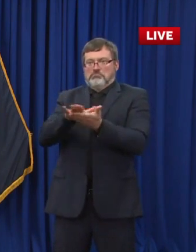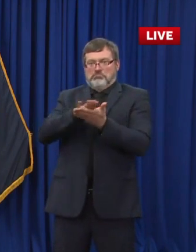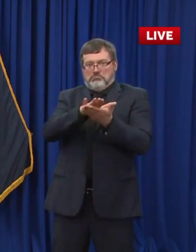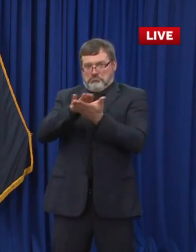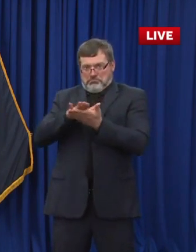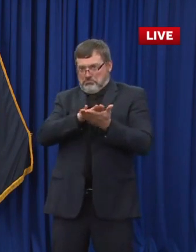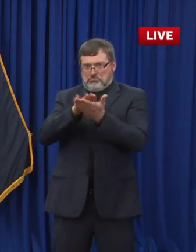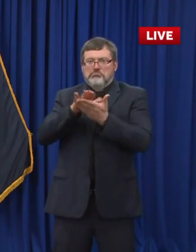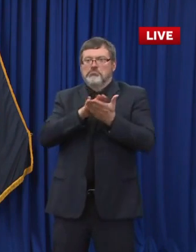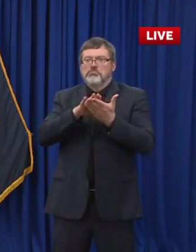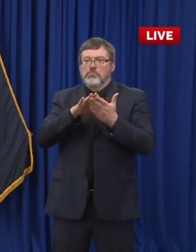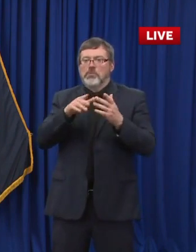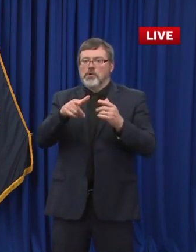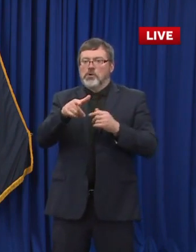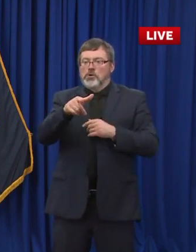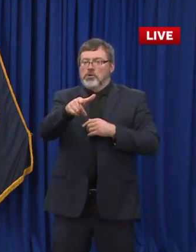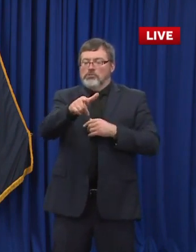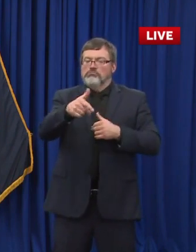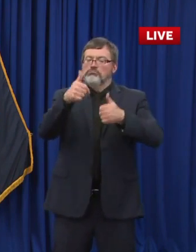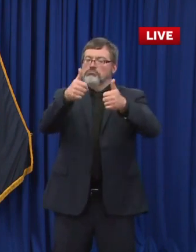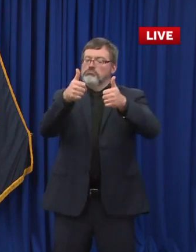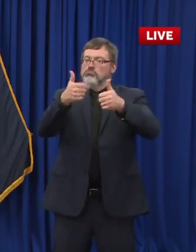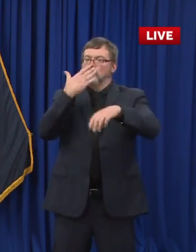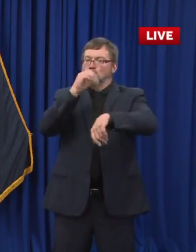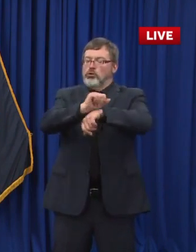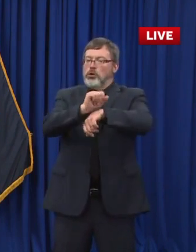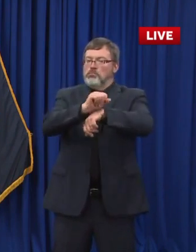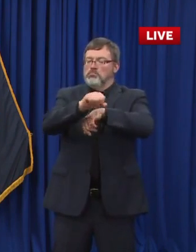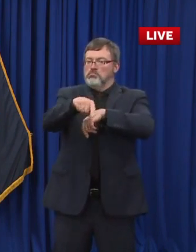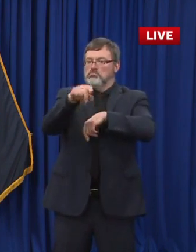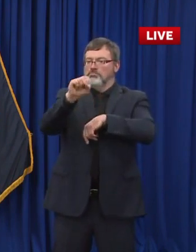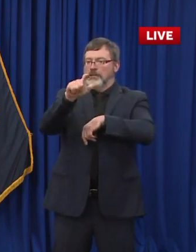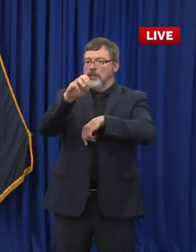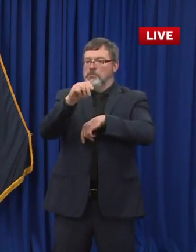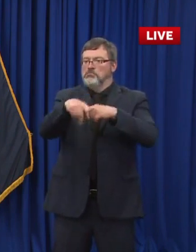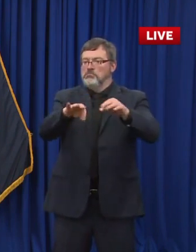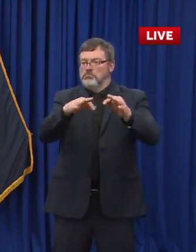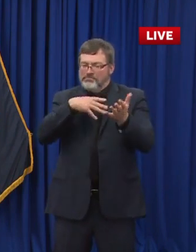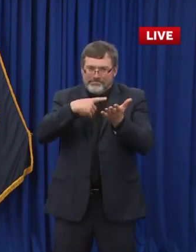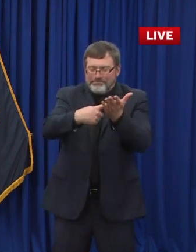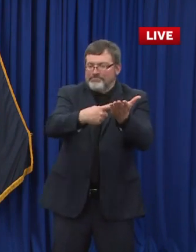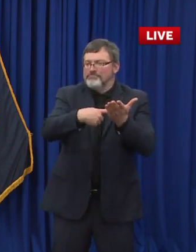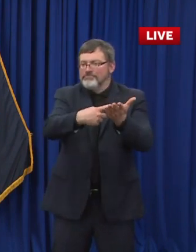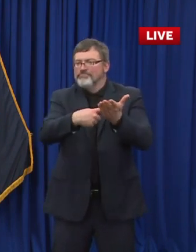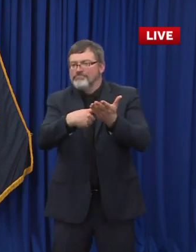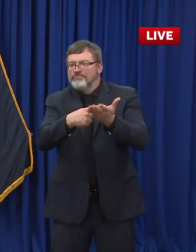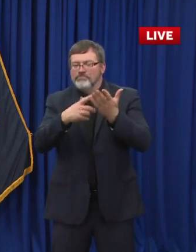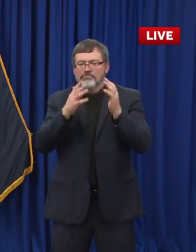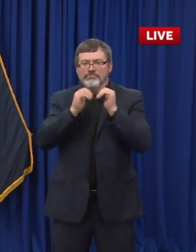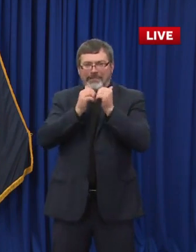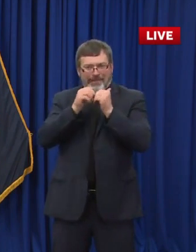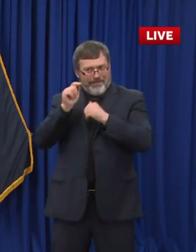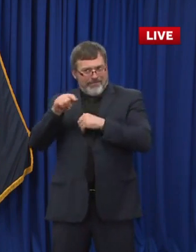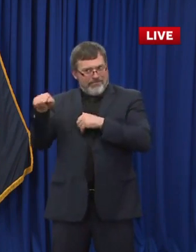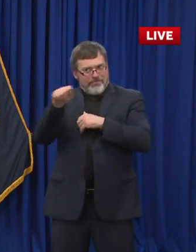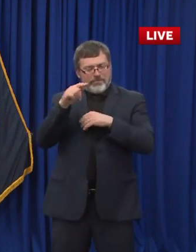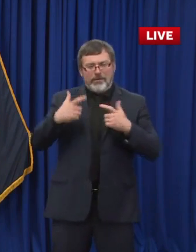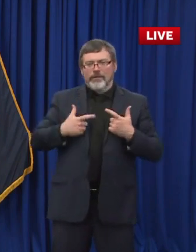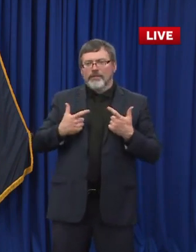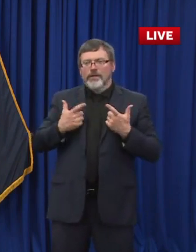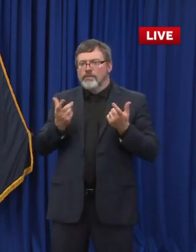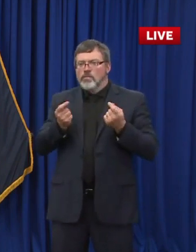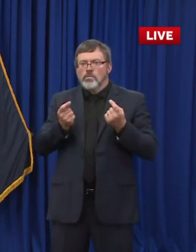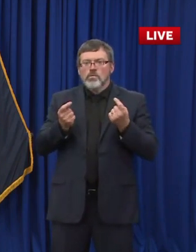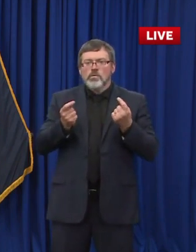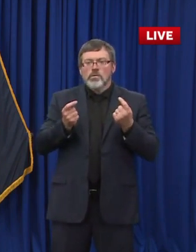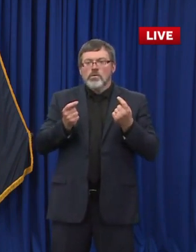years. They've done a phenomenal job. He and I spoke about helping the citizens who are facing these challenges as their wells dry up and so in working with Senator Morse I'm